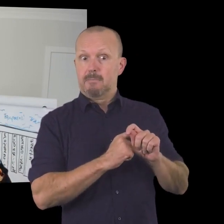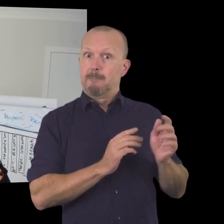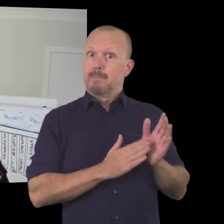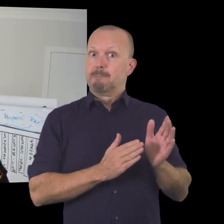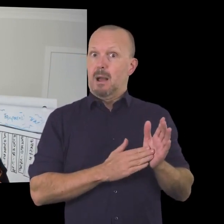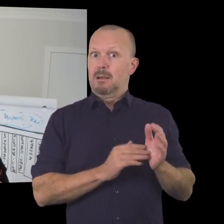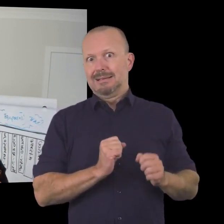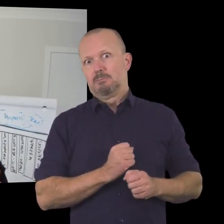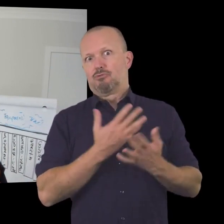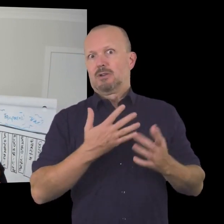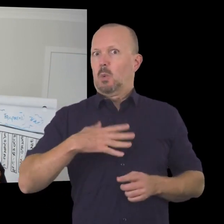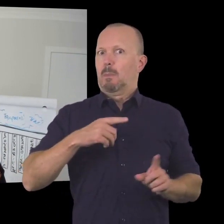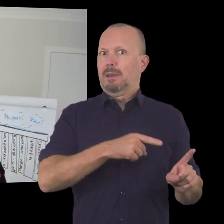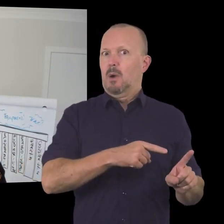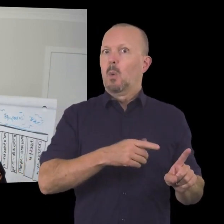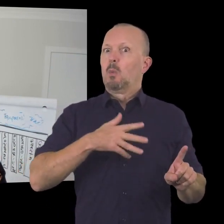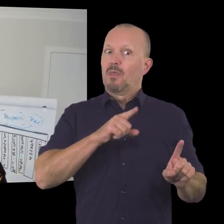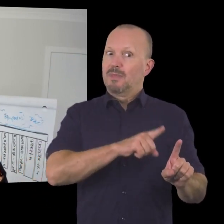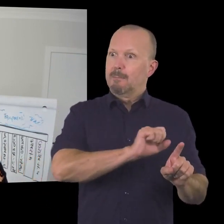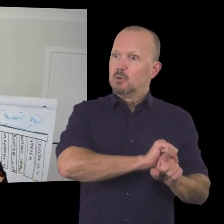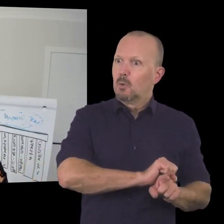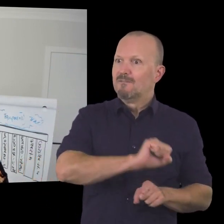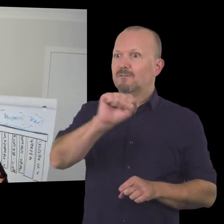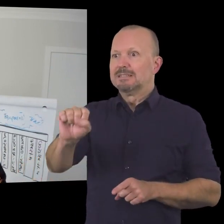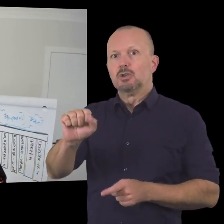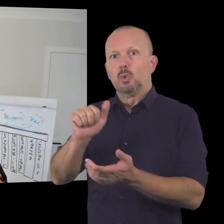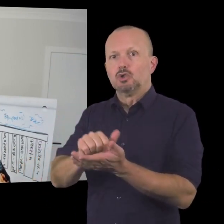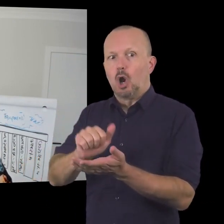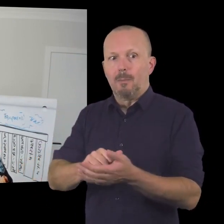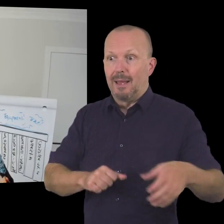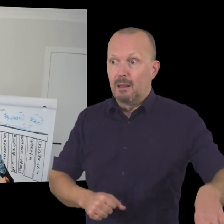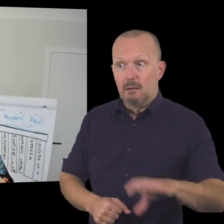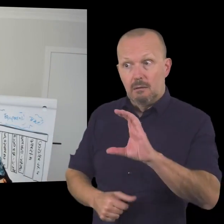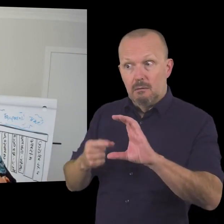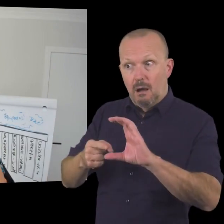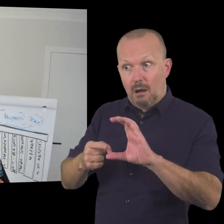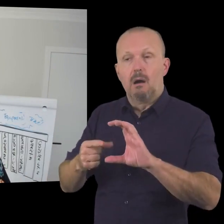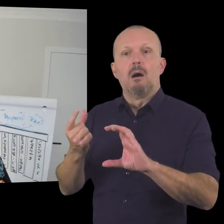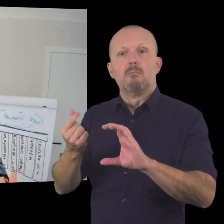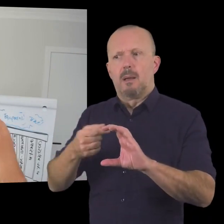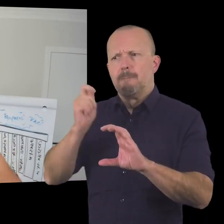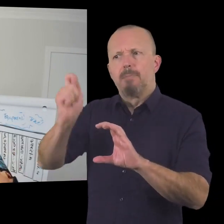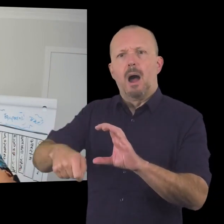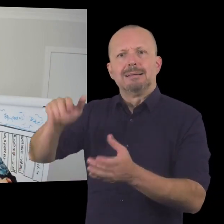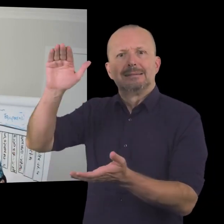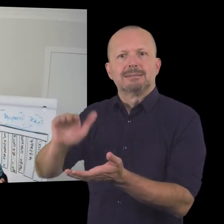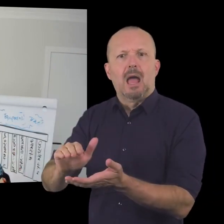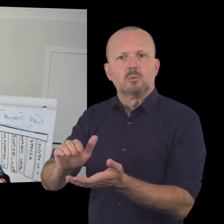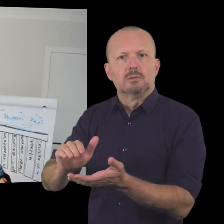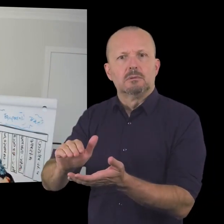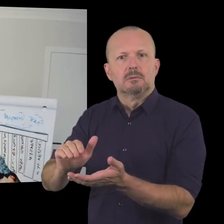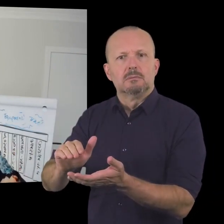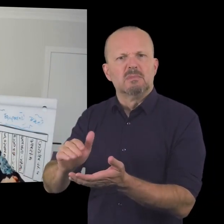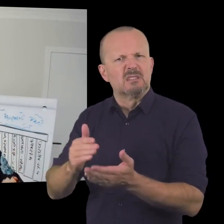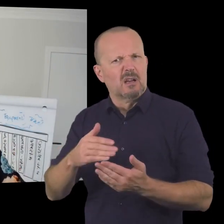inspirational woman we want them to be able to uh come to your store and shop and receive a discount because they're part of our